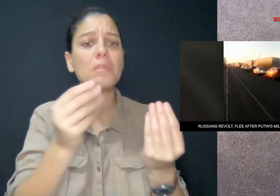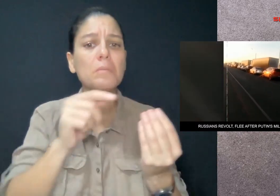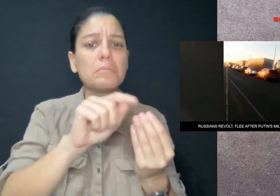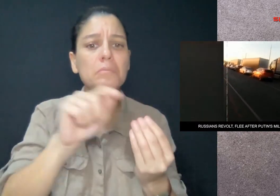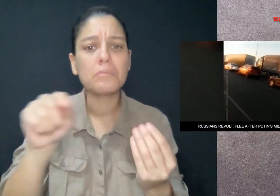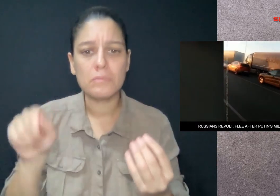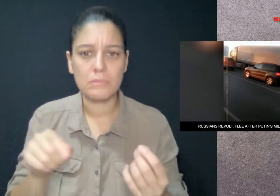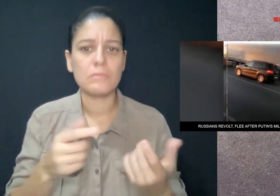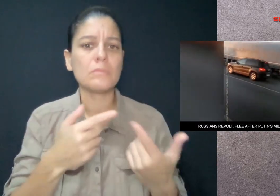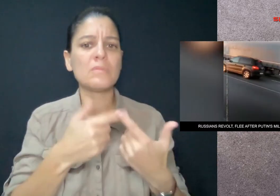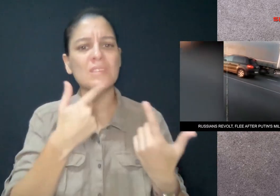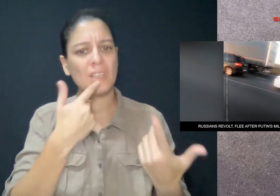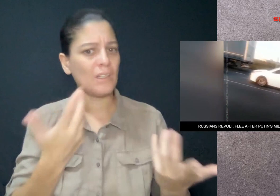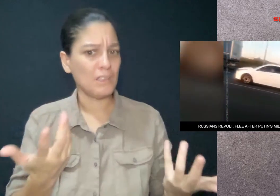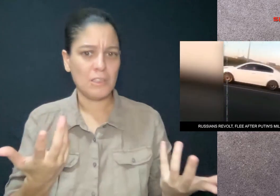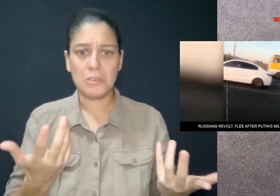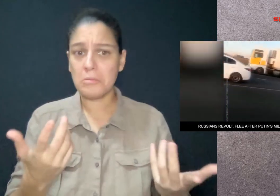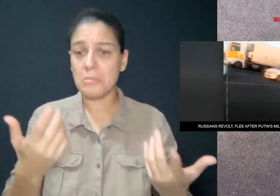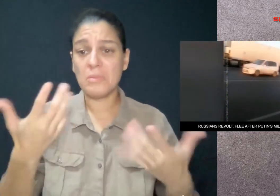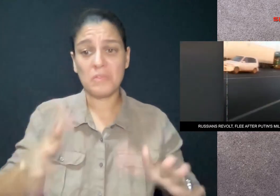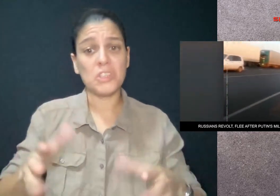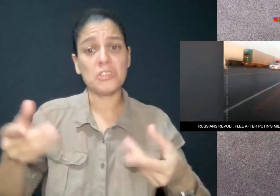others say if they are called, they will go.